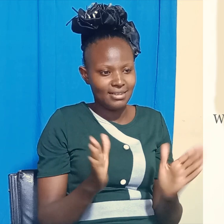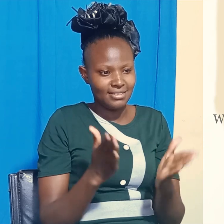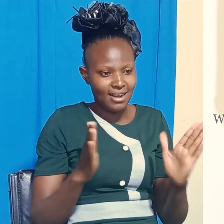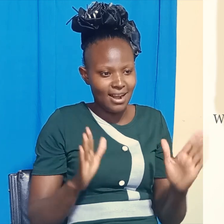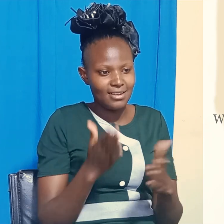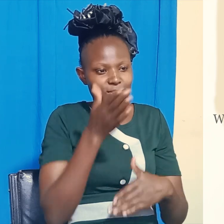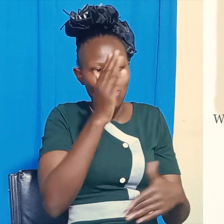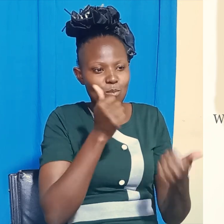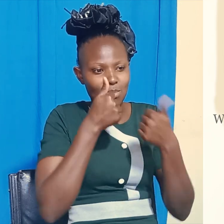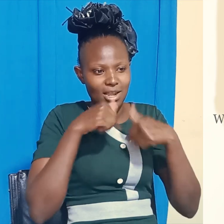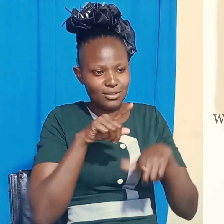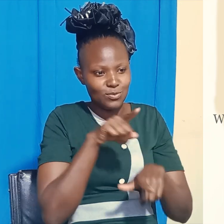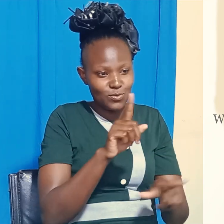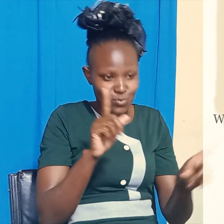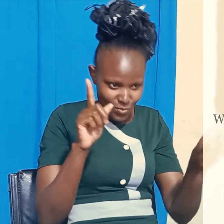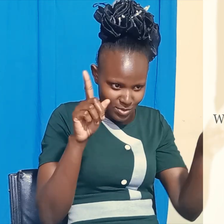also. Thank you.